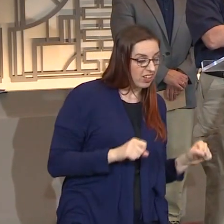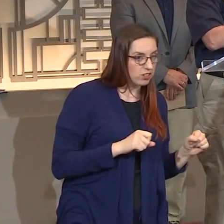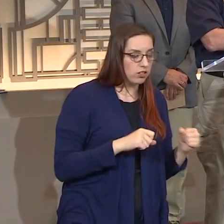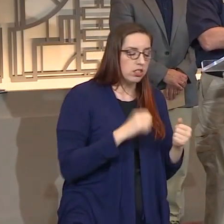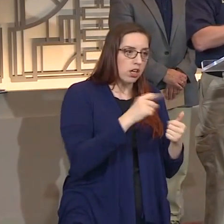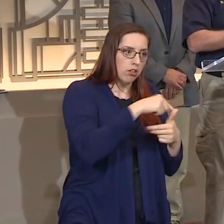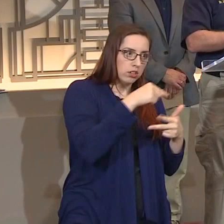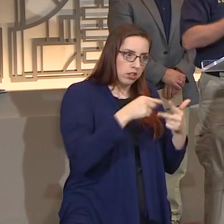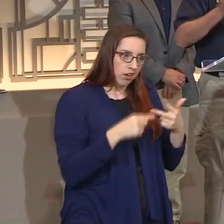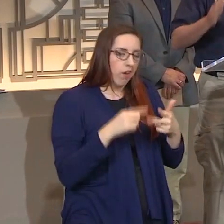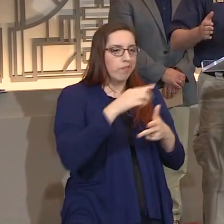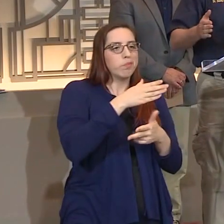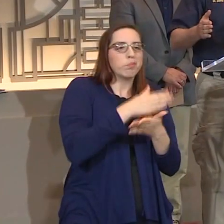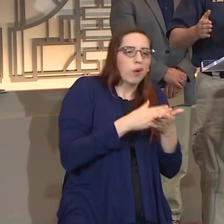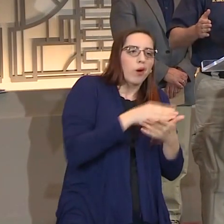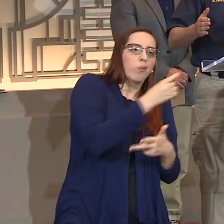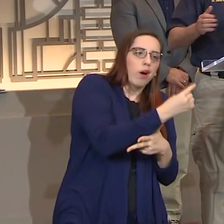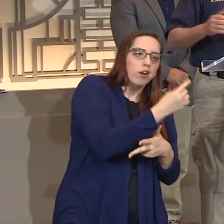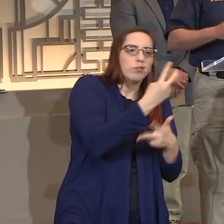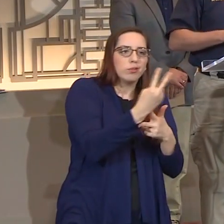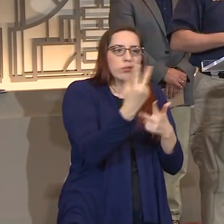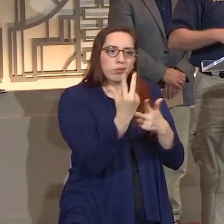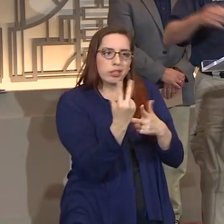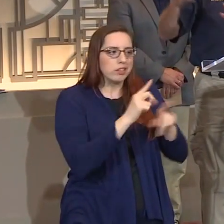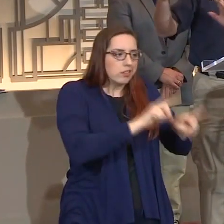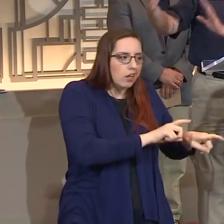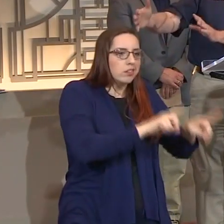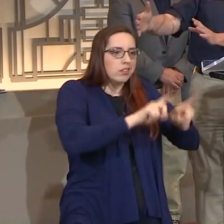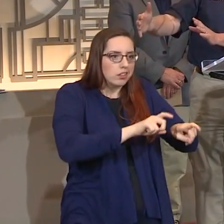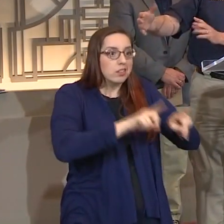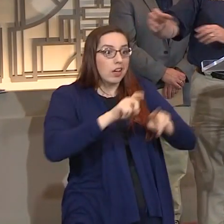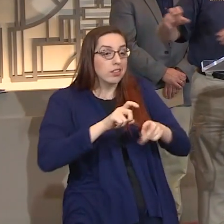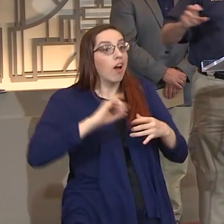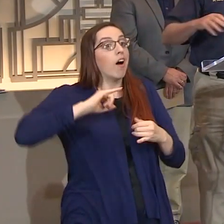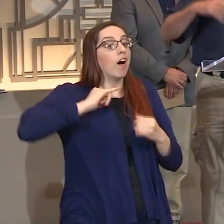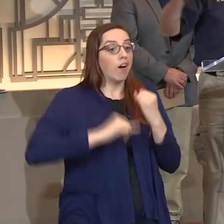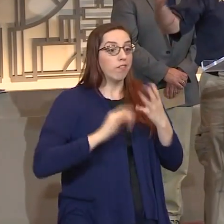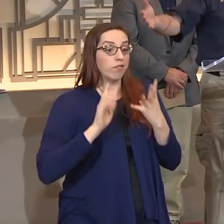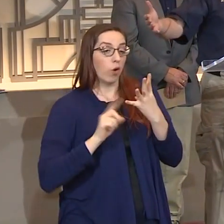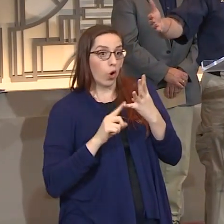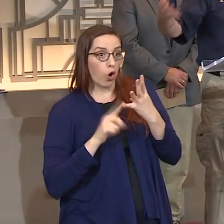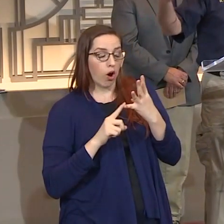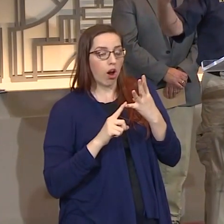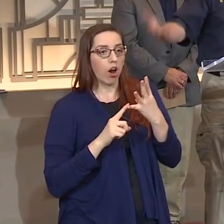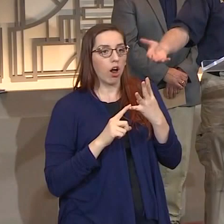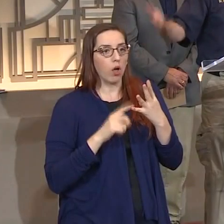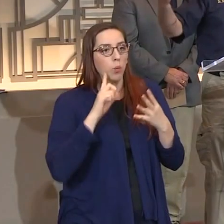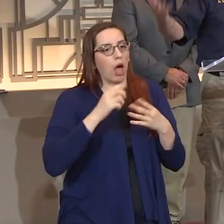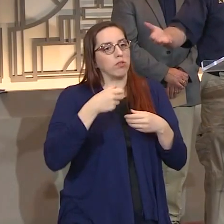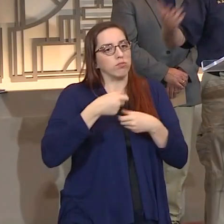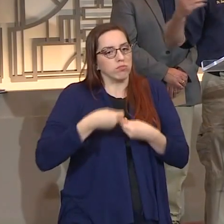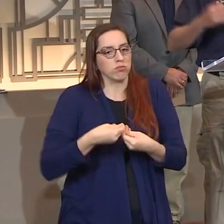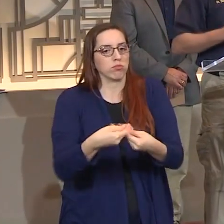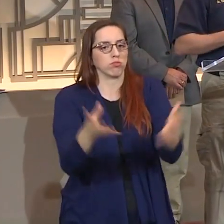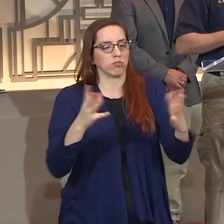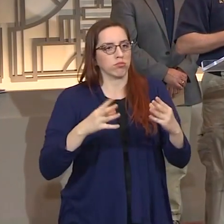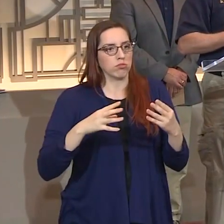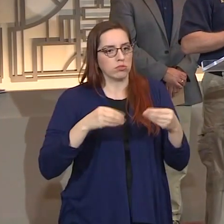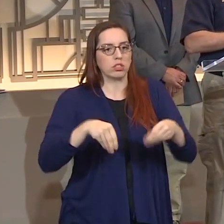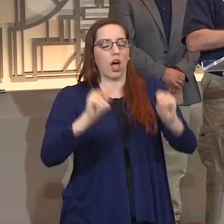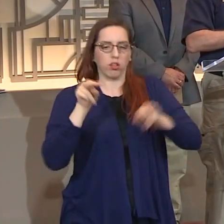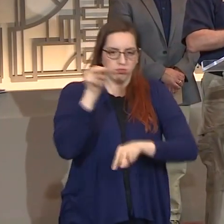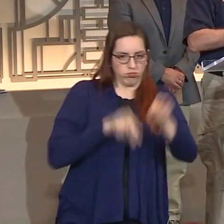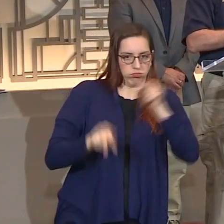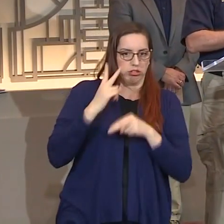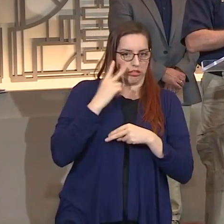generally three steps, of phase one, phase two, and phase three trials. And then the phase four trial, which you'll hear about, is one that's actually gone to market, and they monitor to see. So